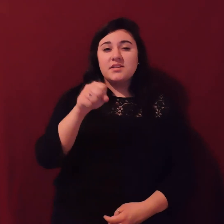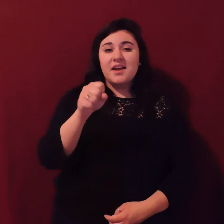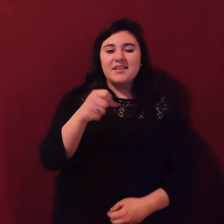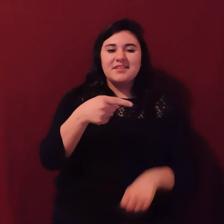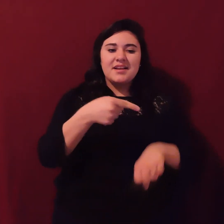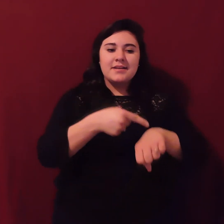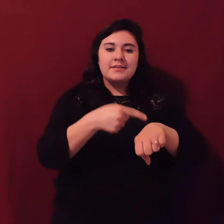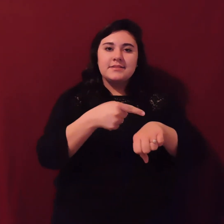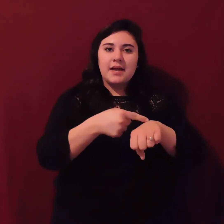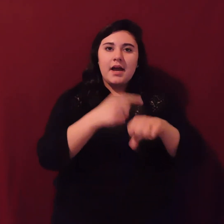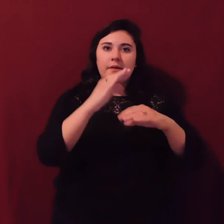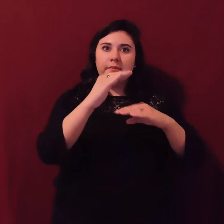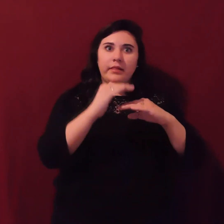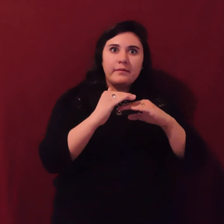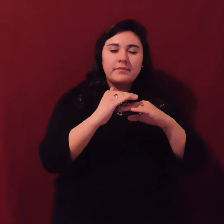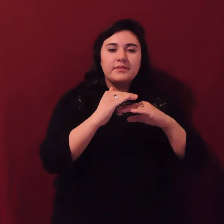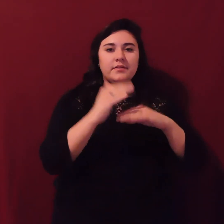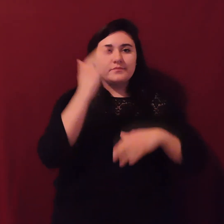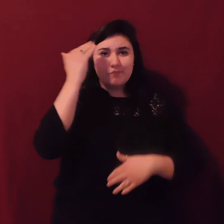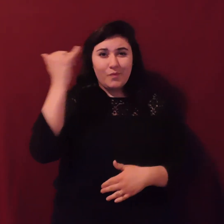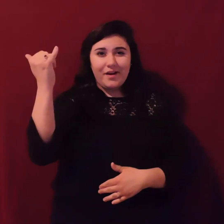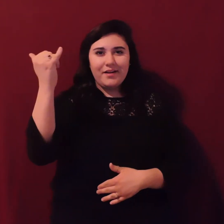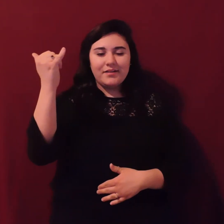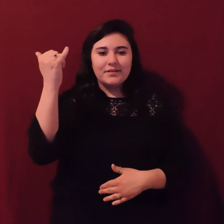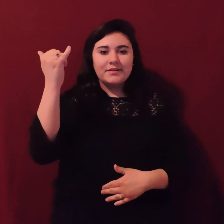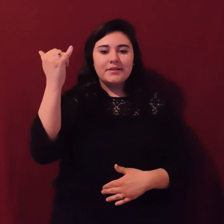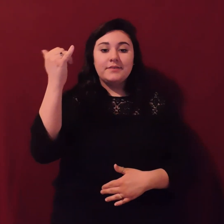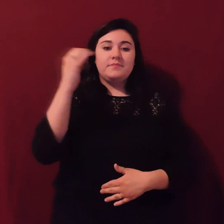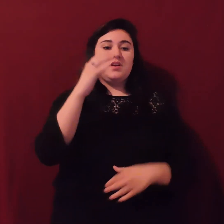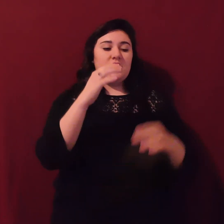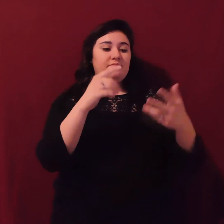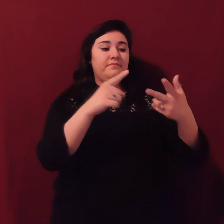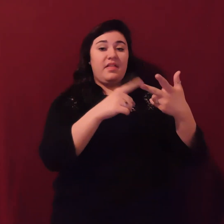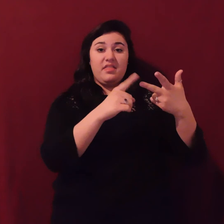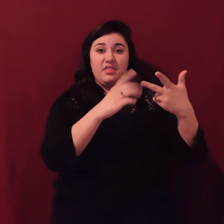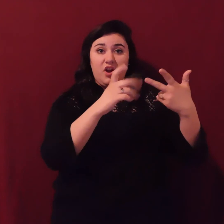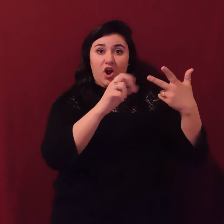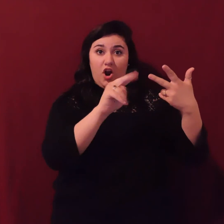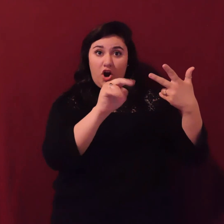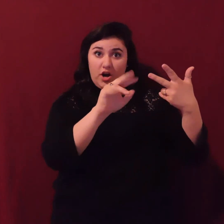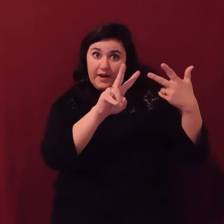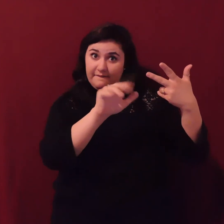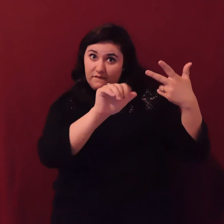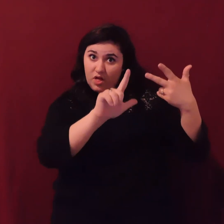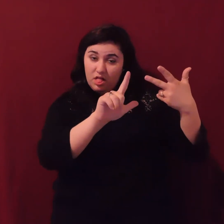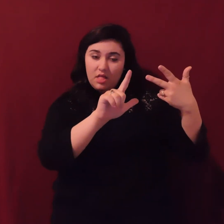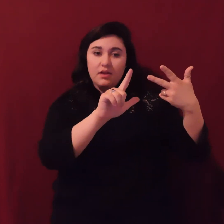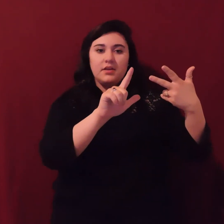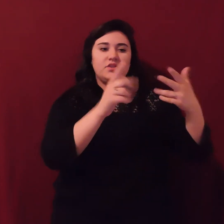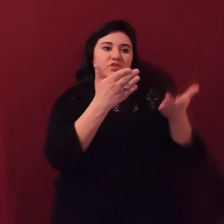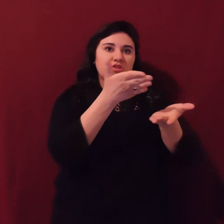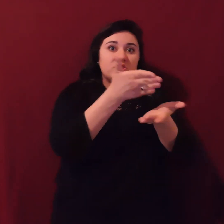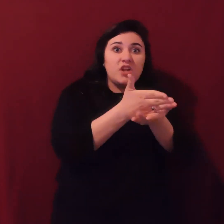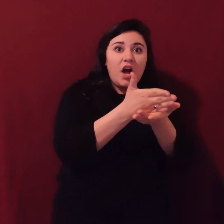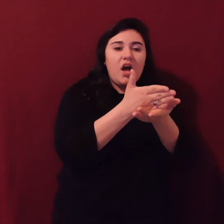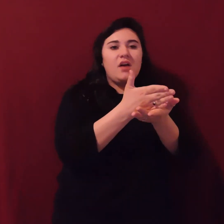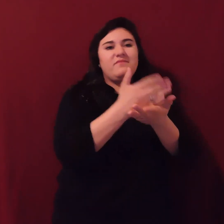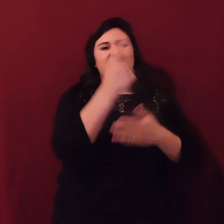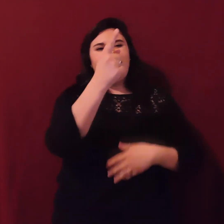frames. For example, the Carnival Cruise only stops on each of the islands for about a half a day. You wouldn't be getting